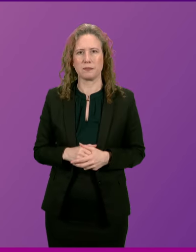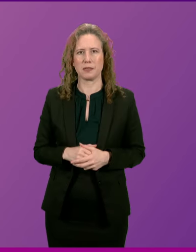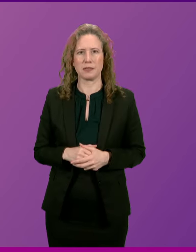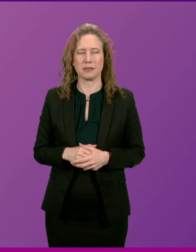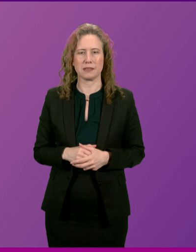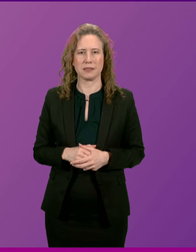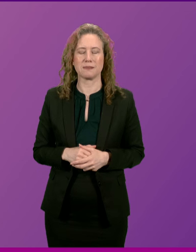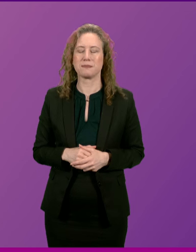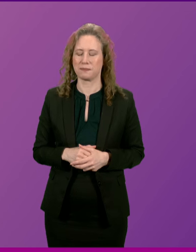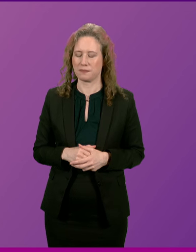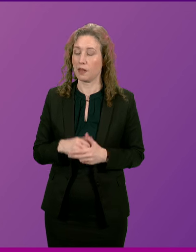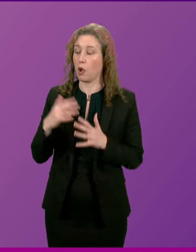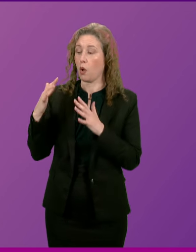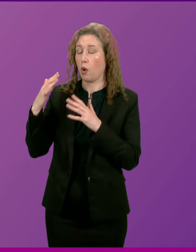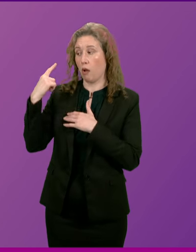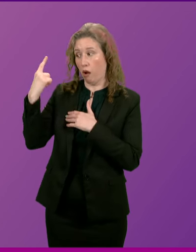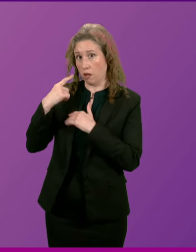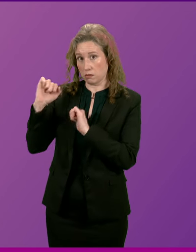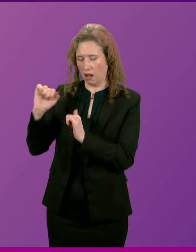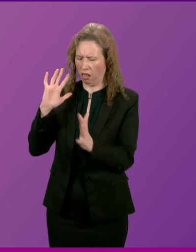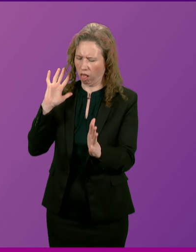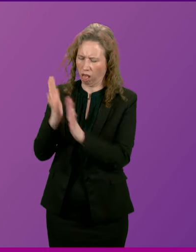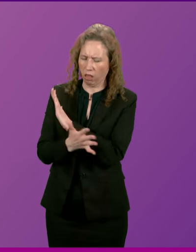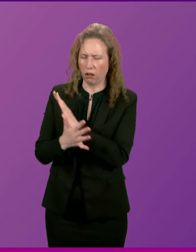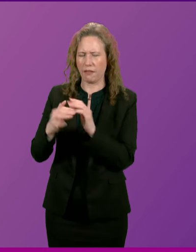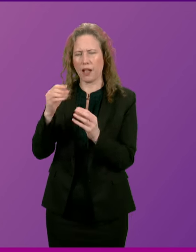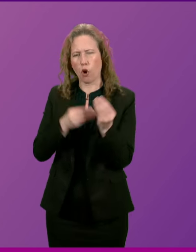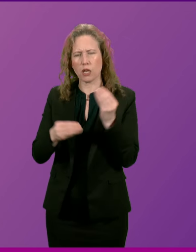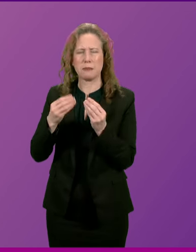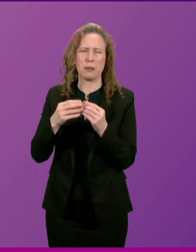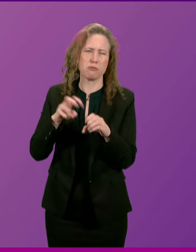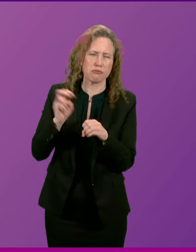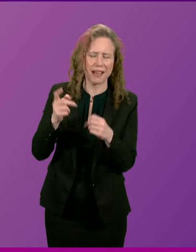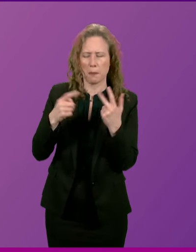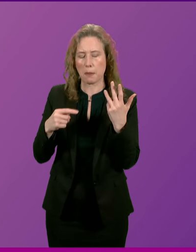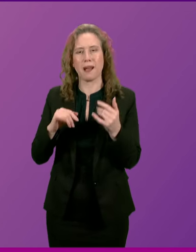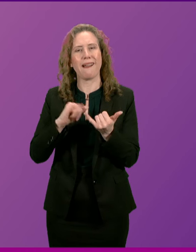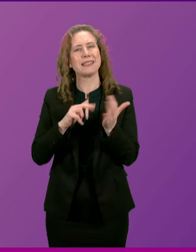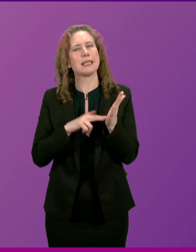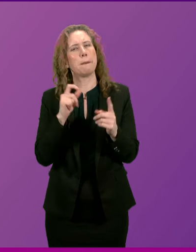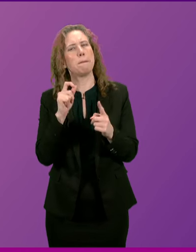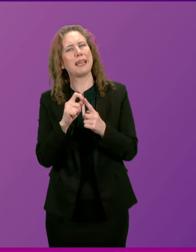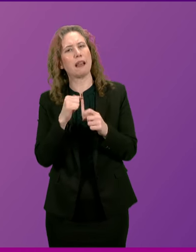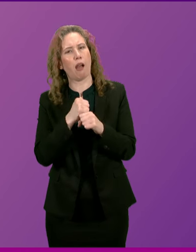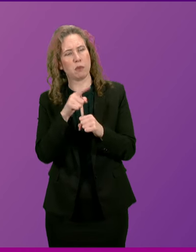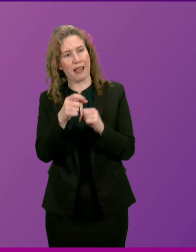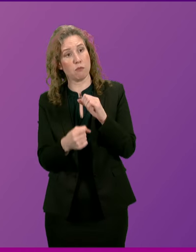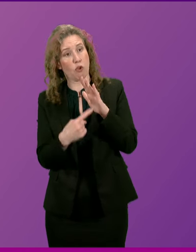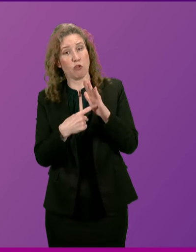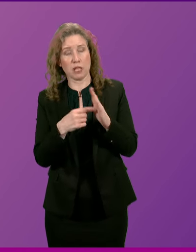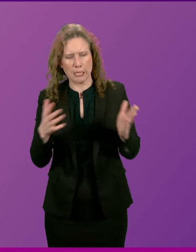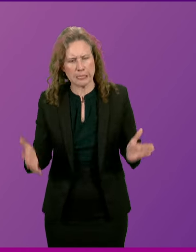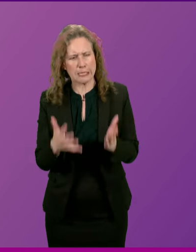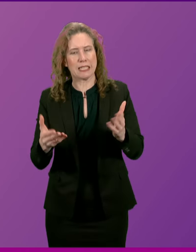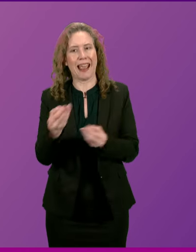Whilst Westminster is trashing the UK economy with Brexit, the SNP Scottish Government is prioritising boosting